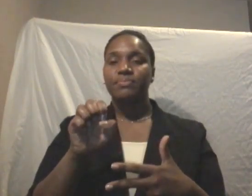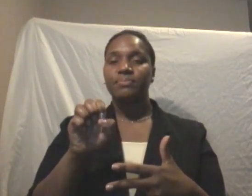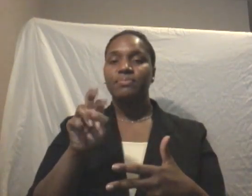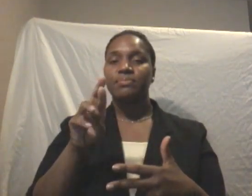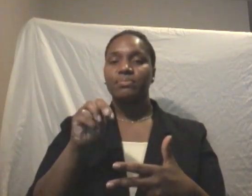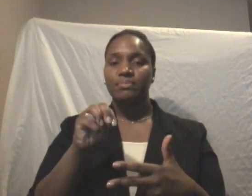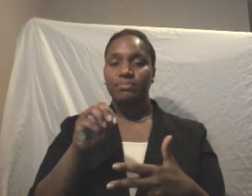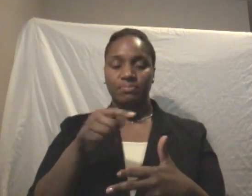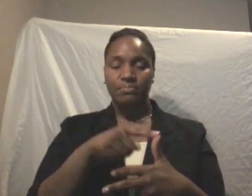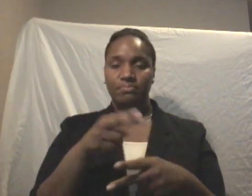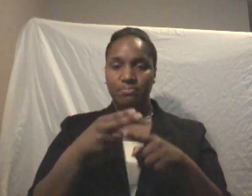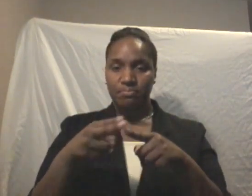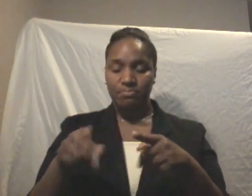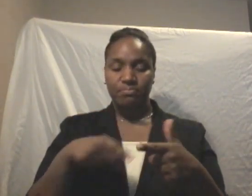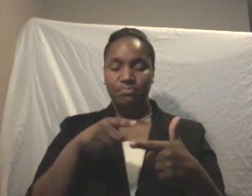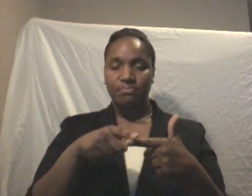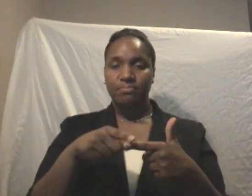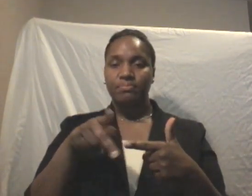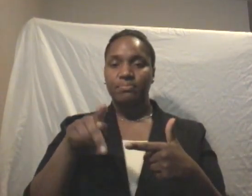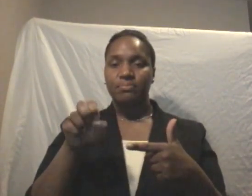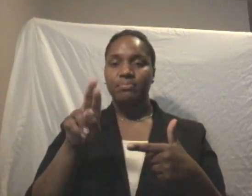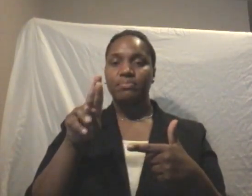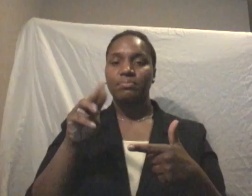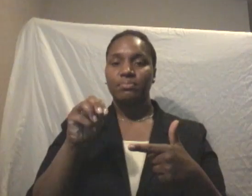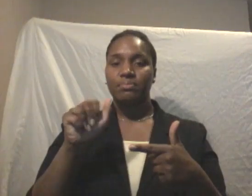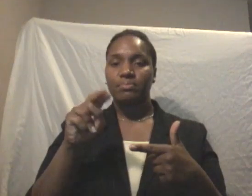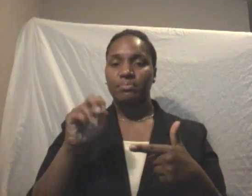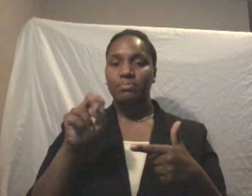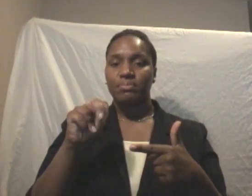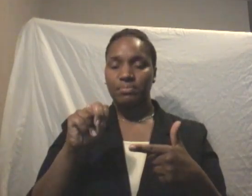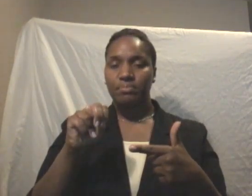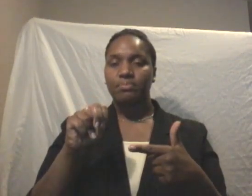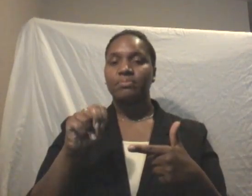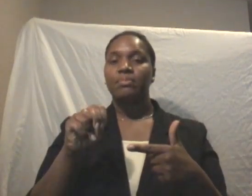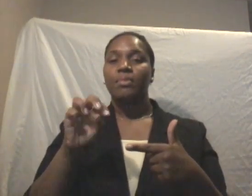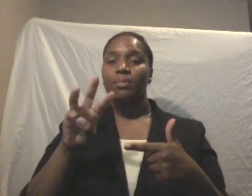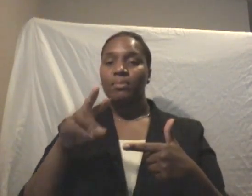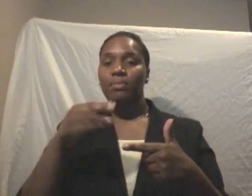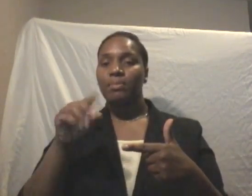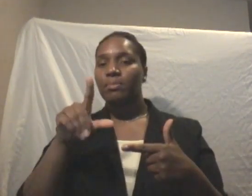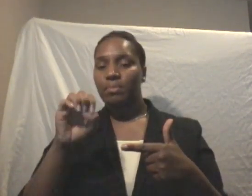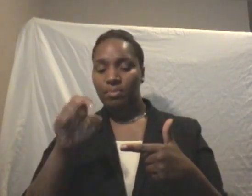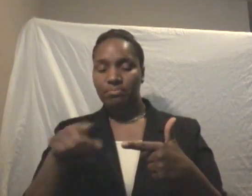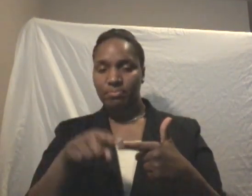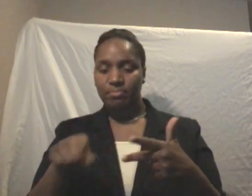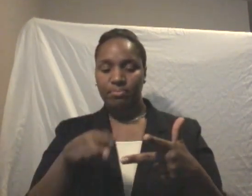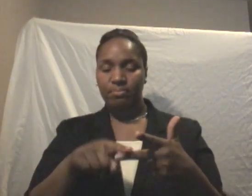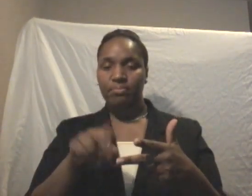there's permanent or whole life insurance, and then there's universal life insurance, which is term insurance